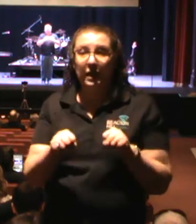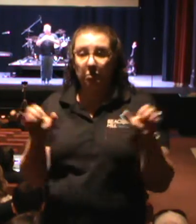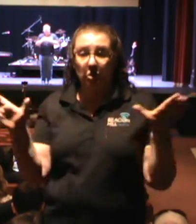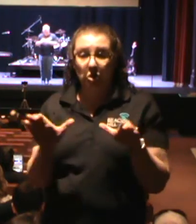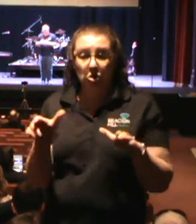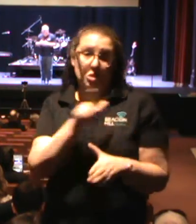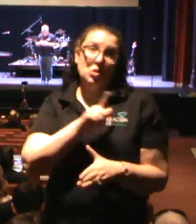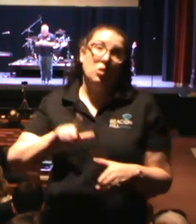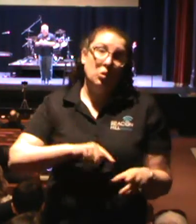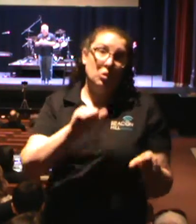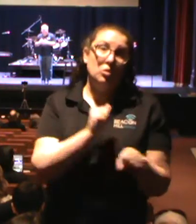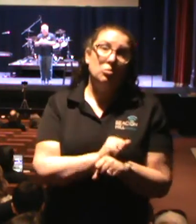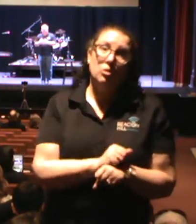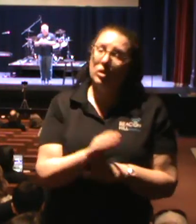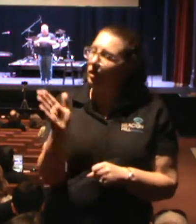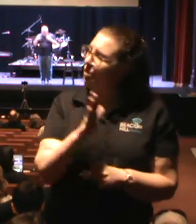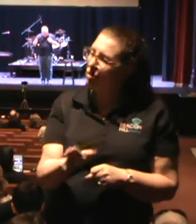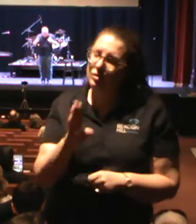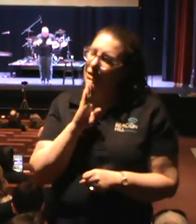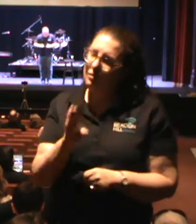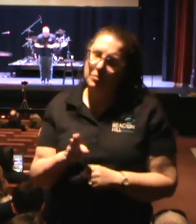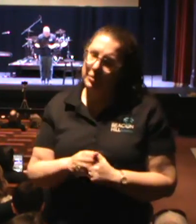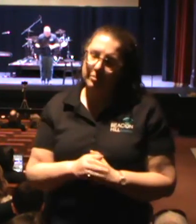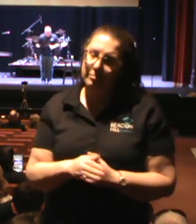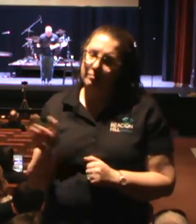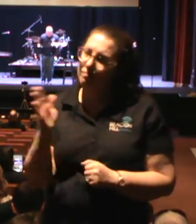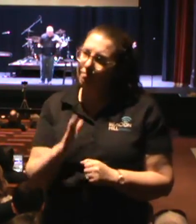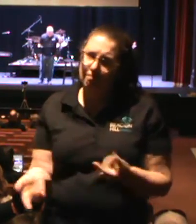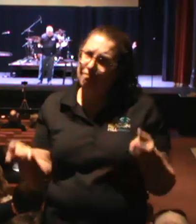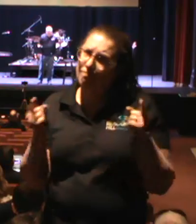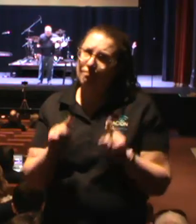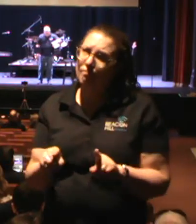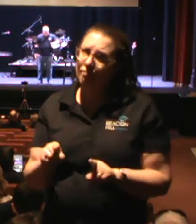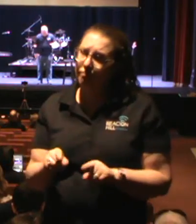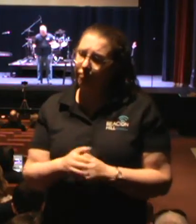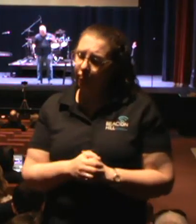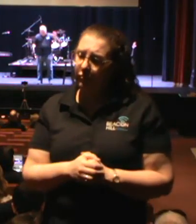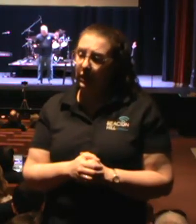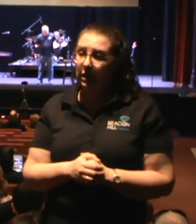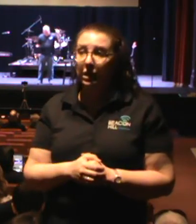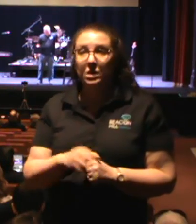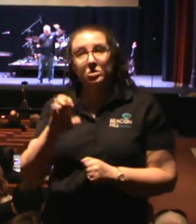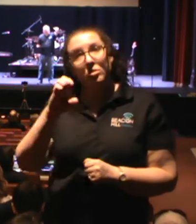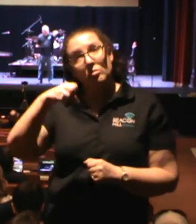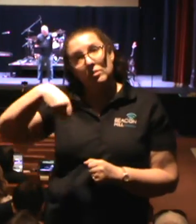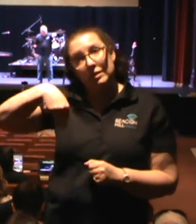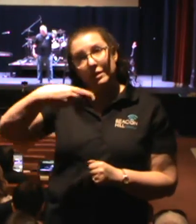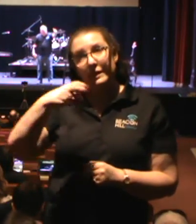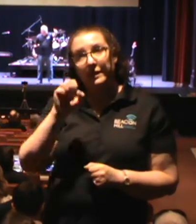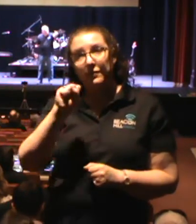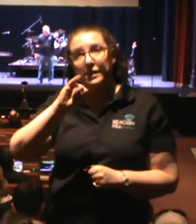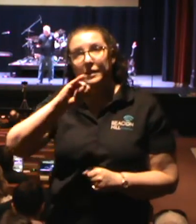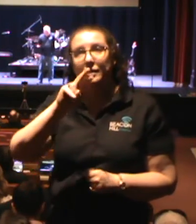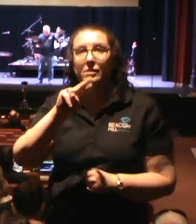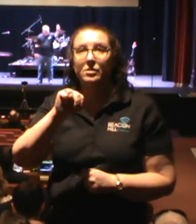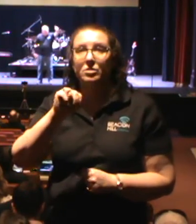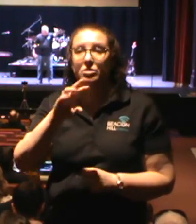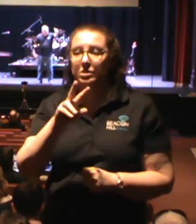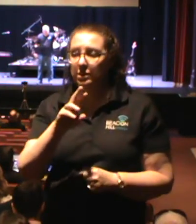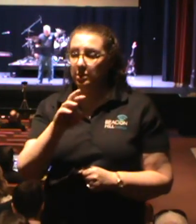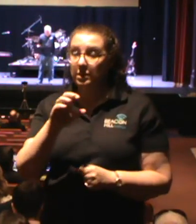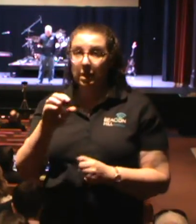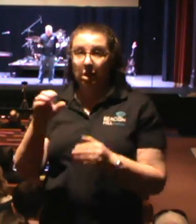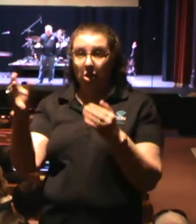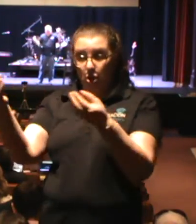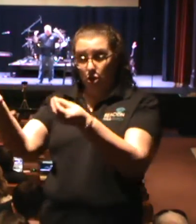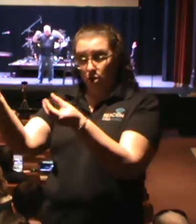And that should never be. That should never be. So Ephesians tells us that shepherds are to equip the saints for the